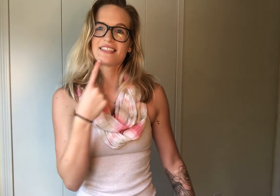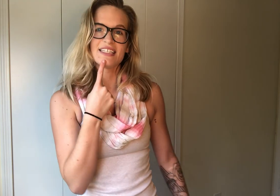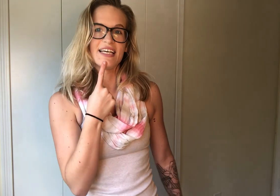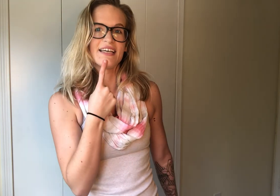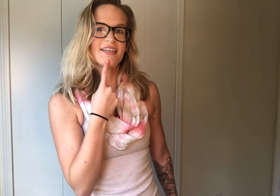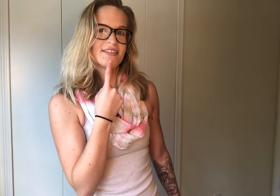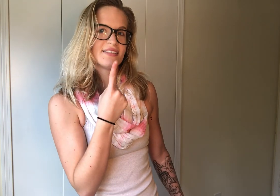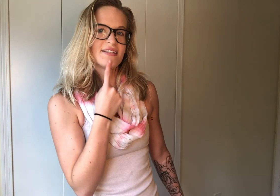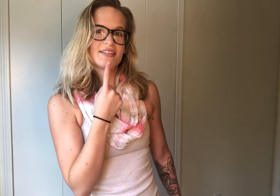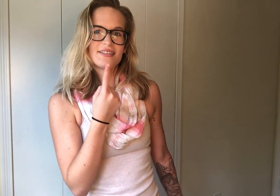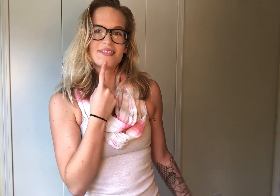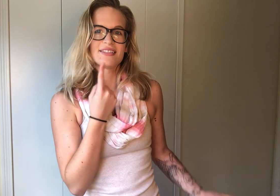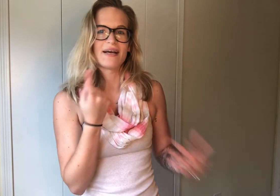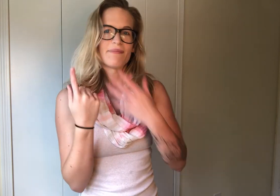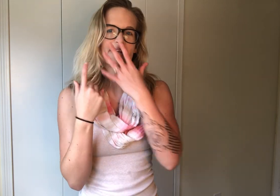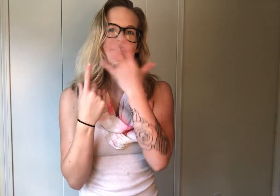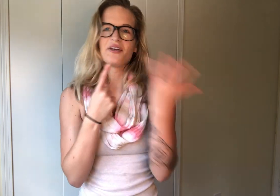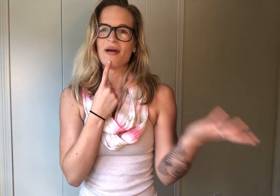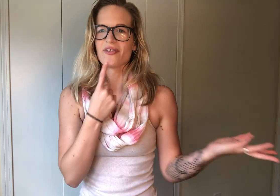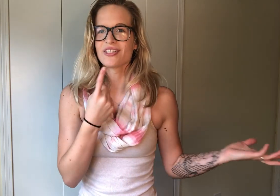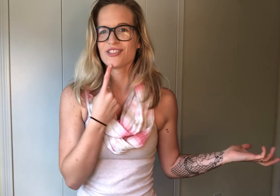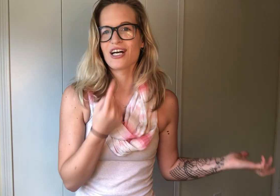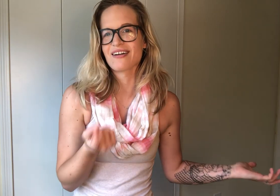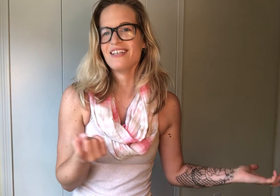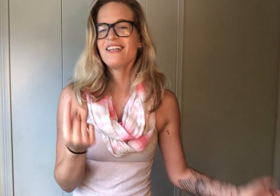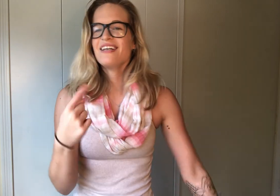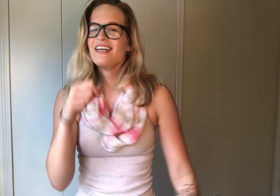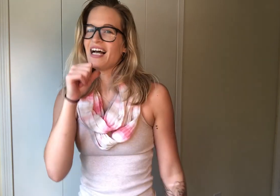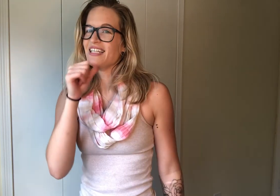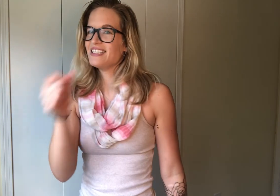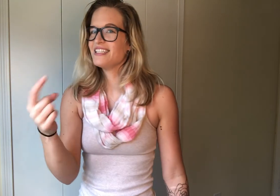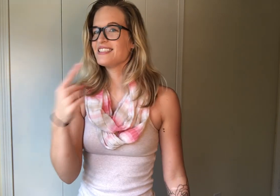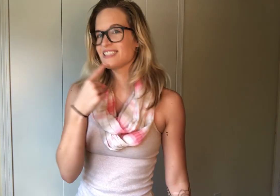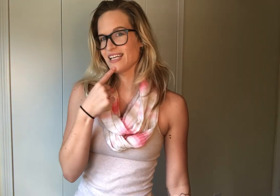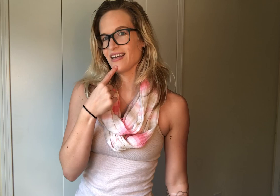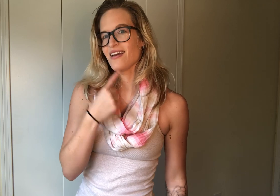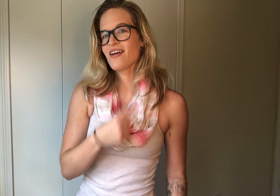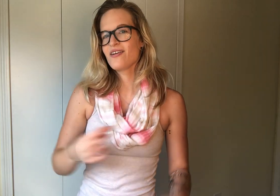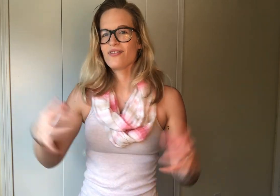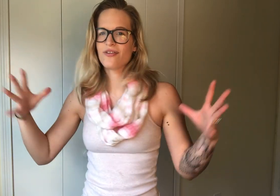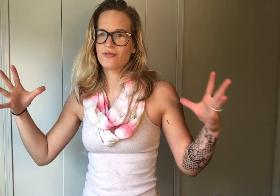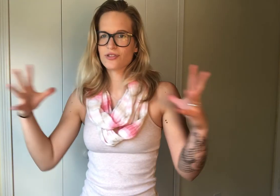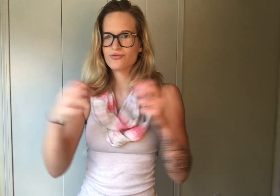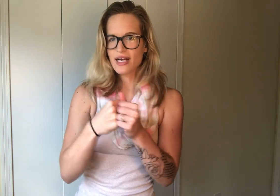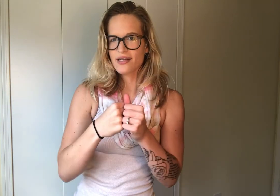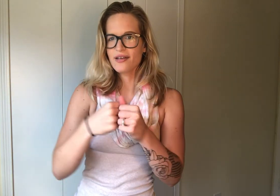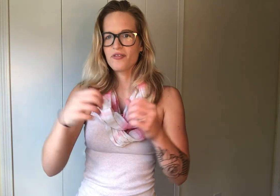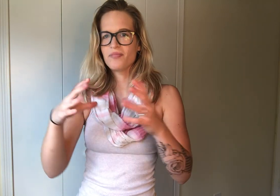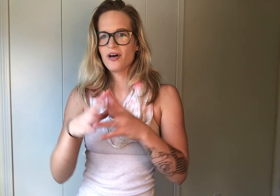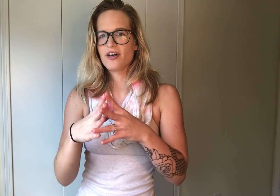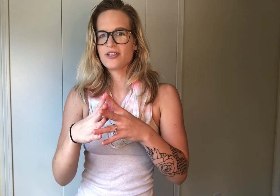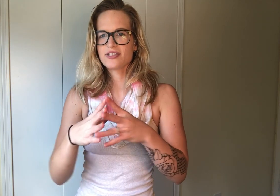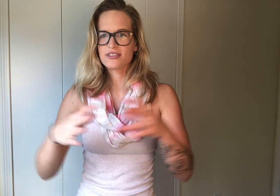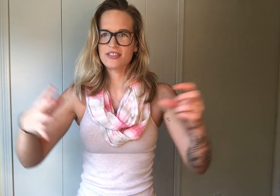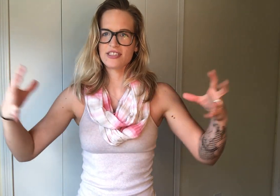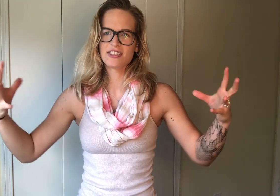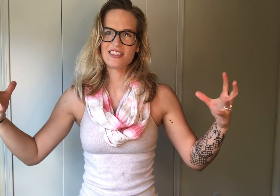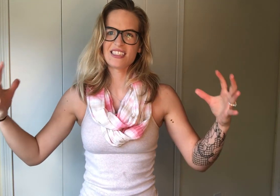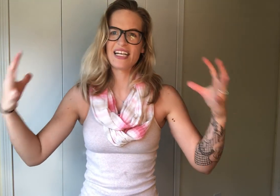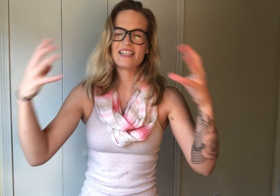say, tap by like your mouth because you're talking. I didn't say, those wrecking balls, so this is just kind